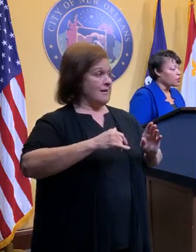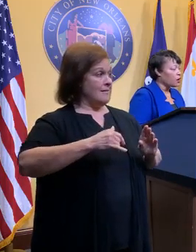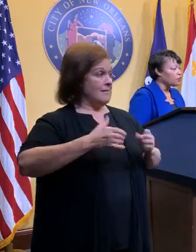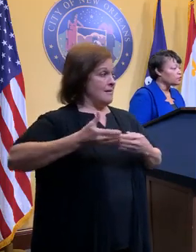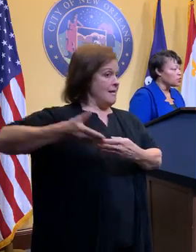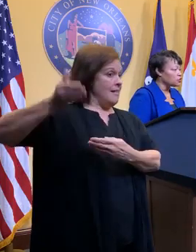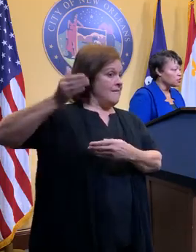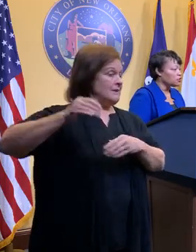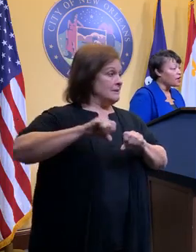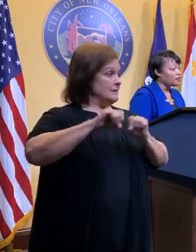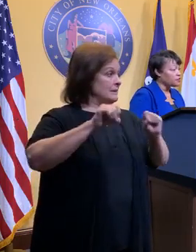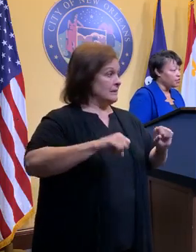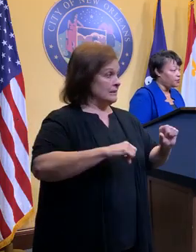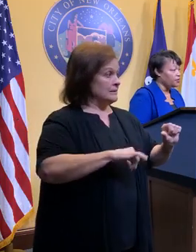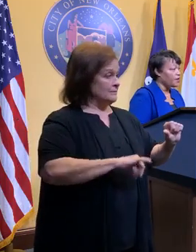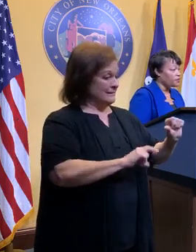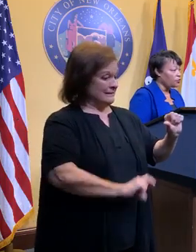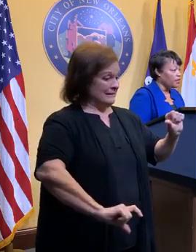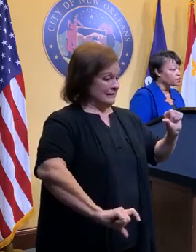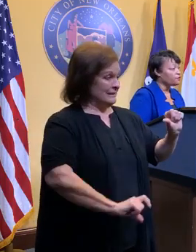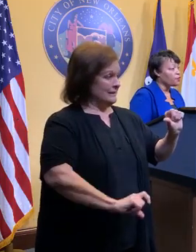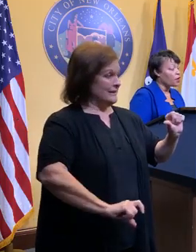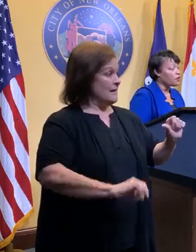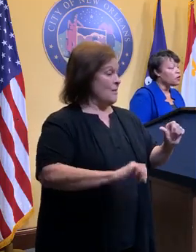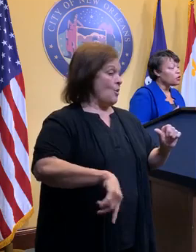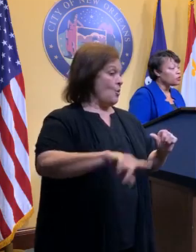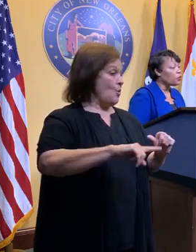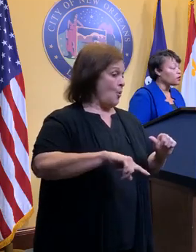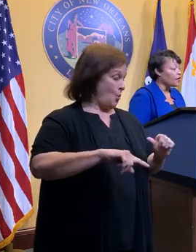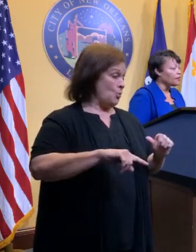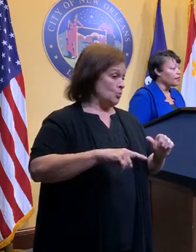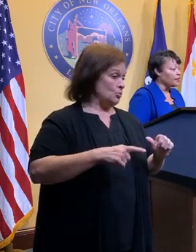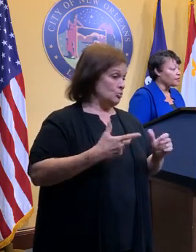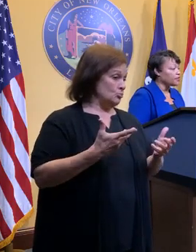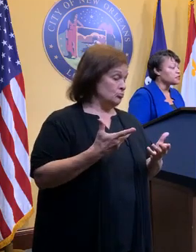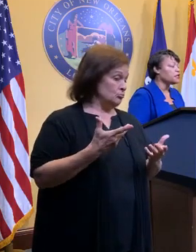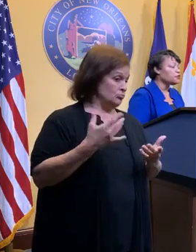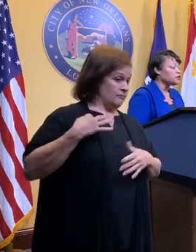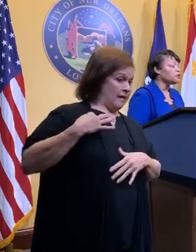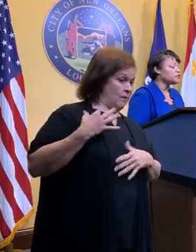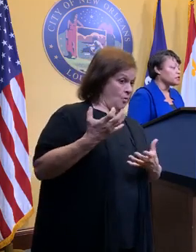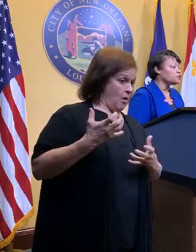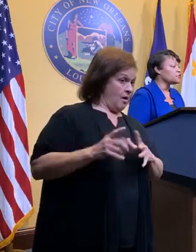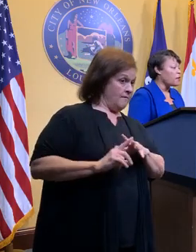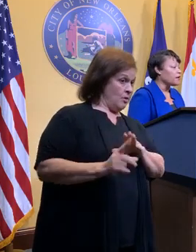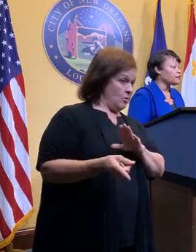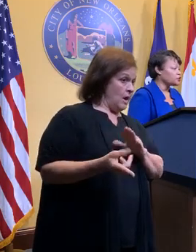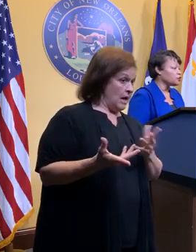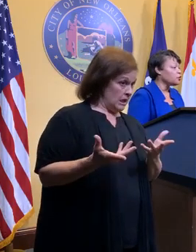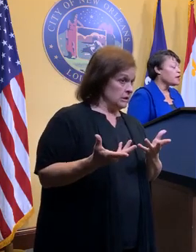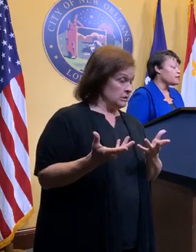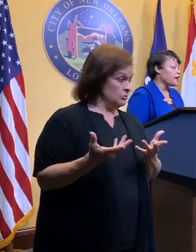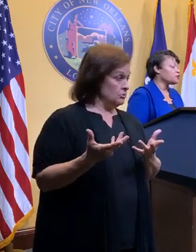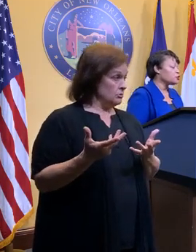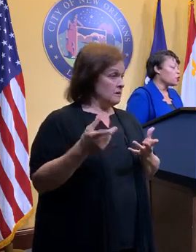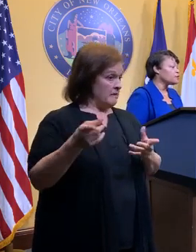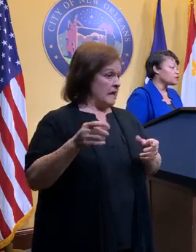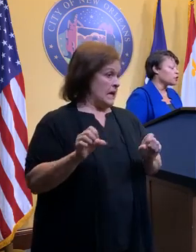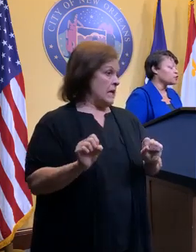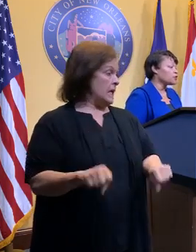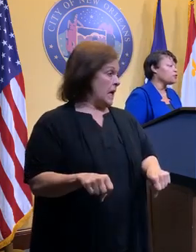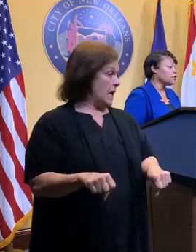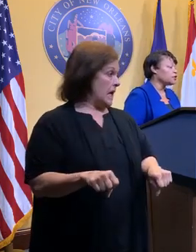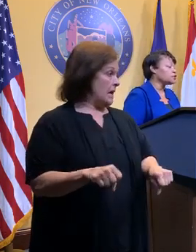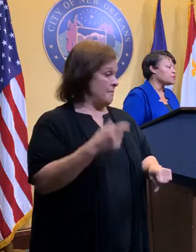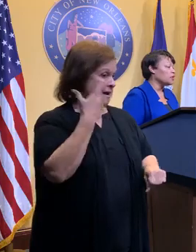Mr. Arnold mentioned a voluntary evacuation for our lower lining areas, it really is responding to that